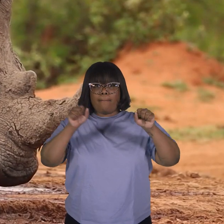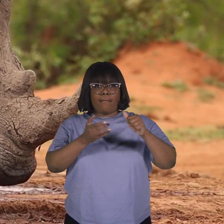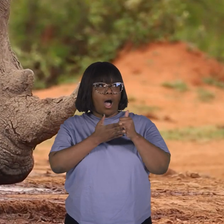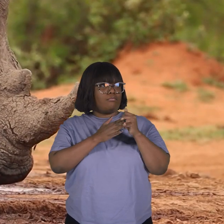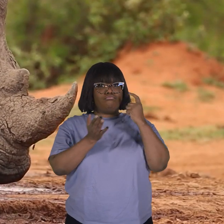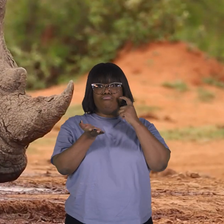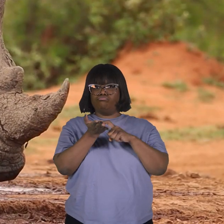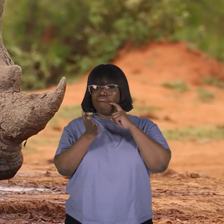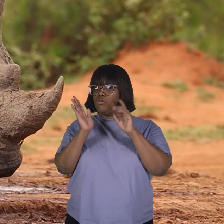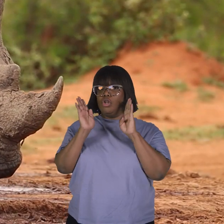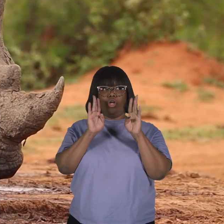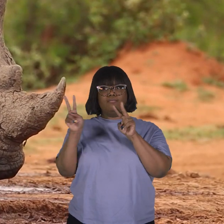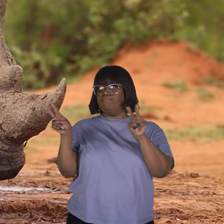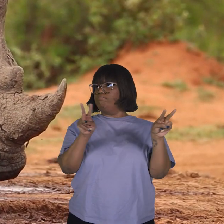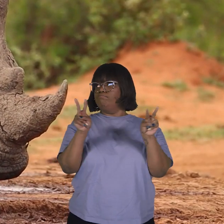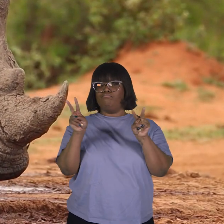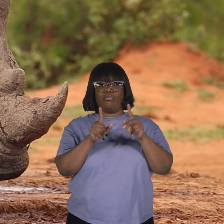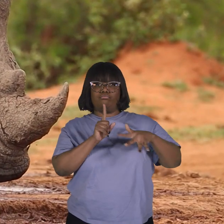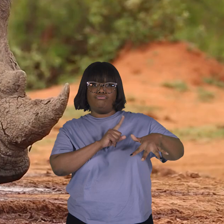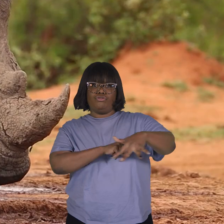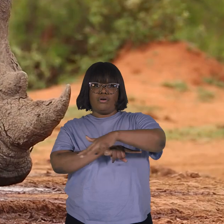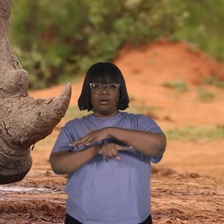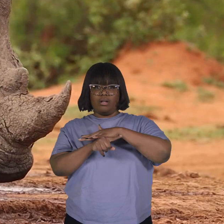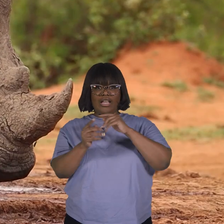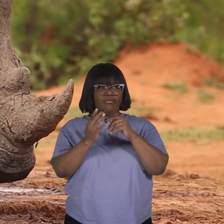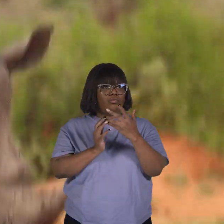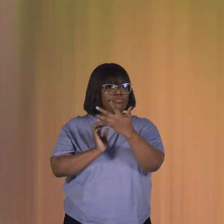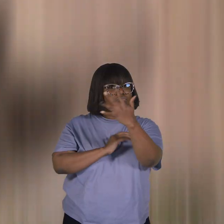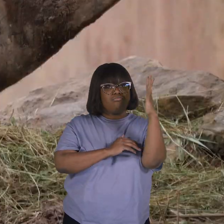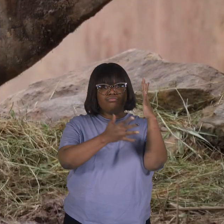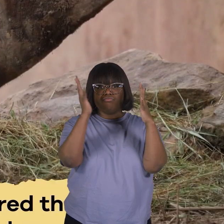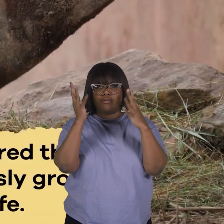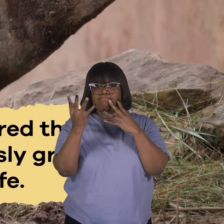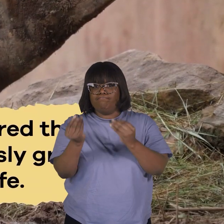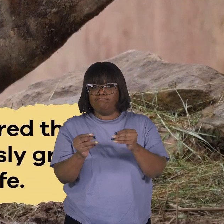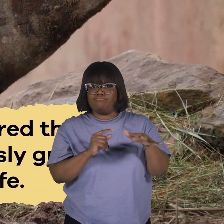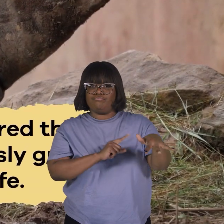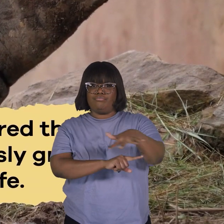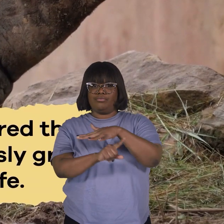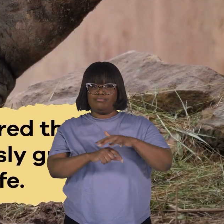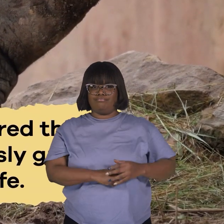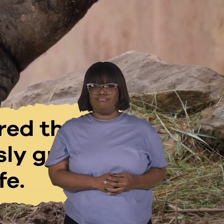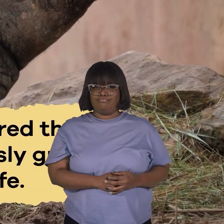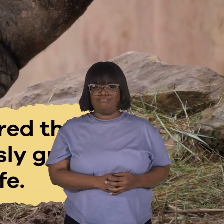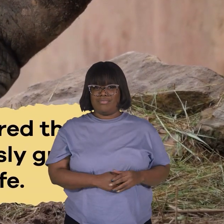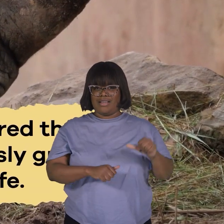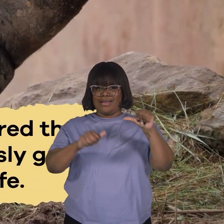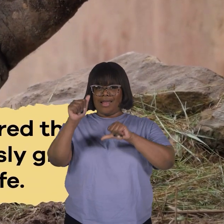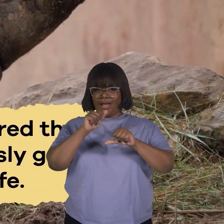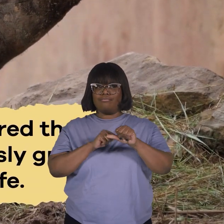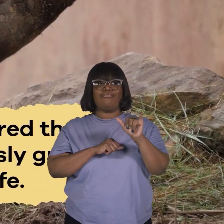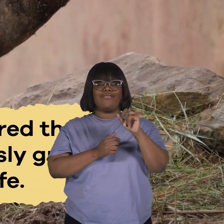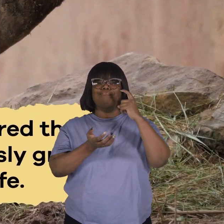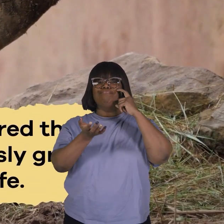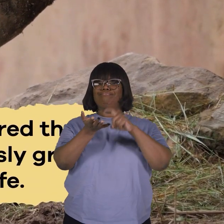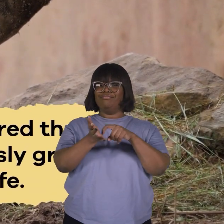surroundings, even in the densest forests. Scientists have discovered that a rhino's horn continuously